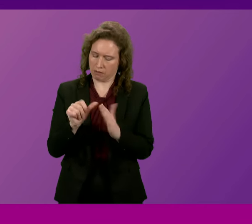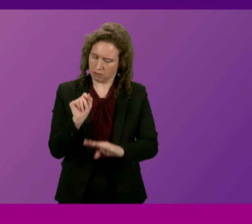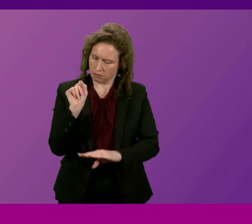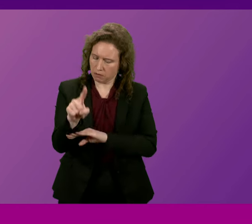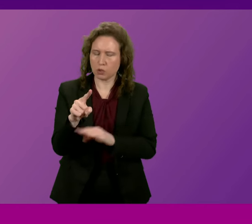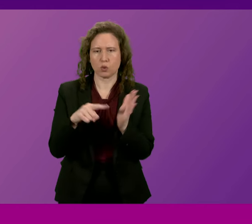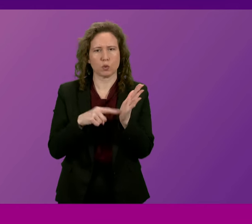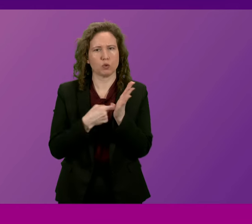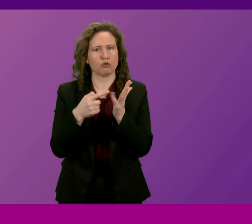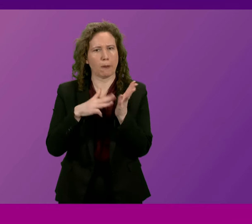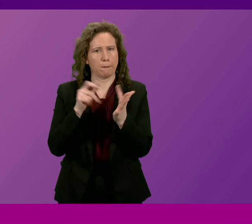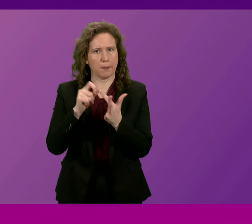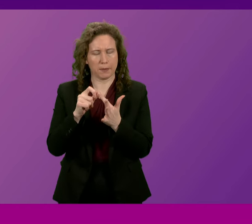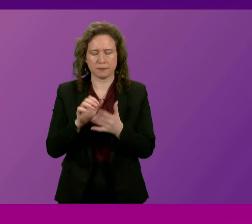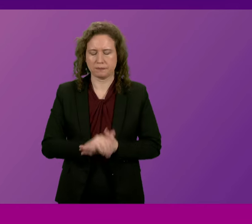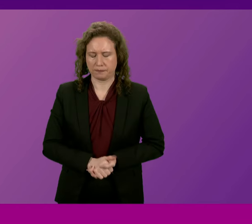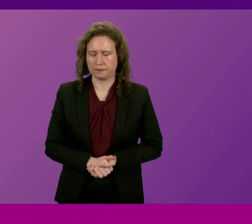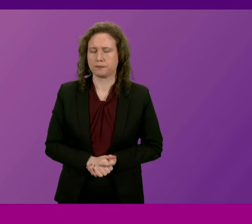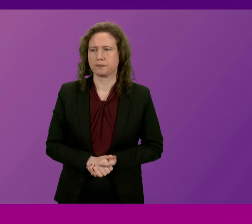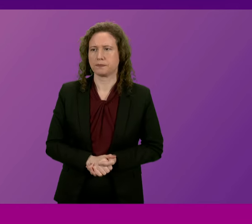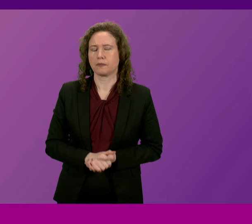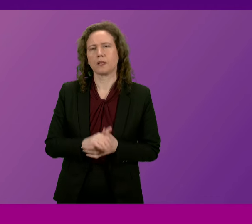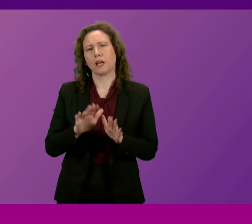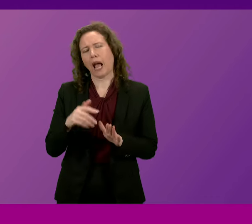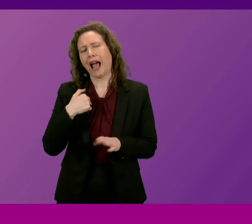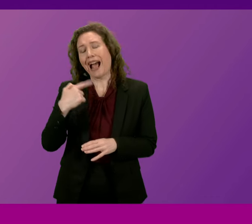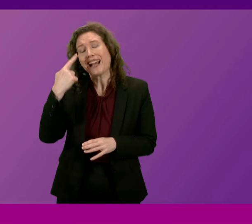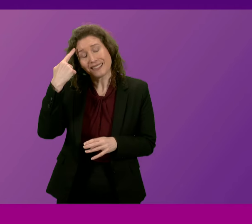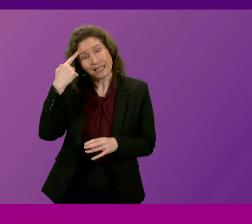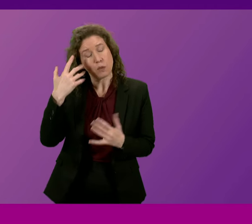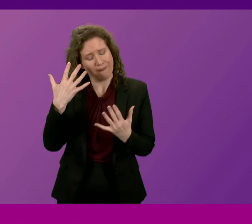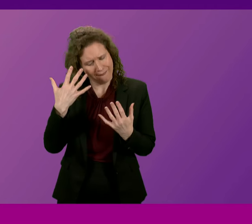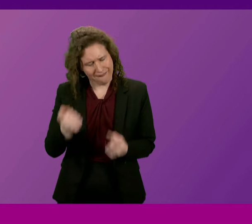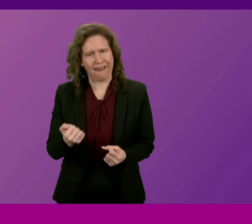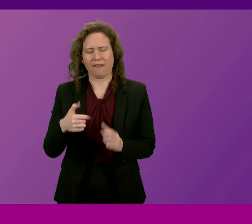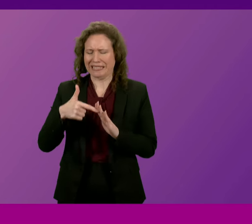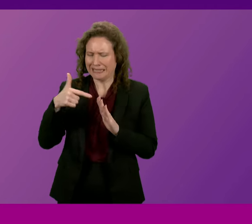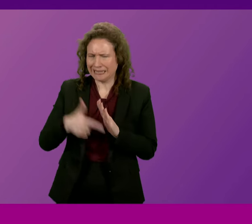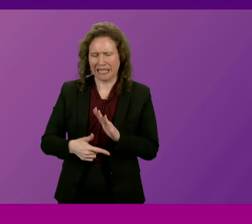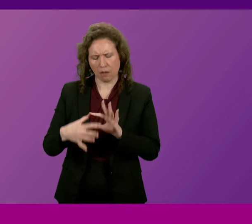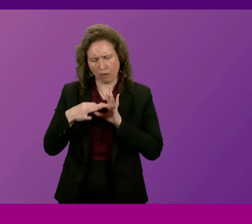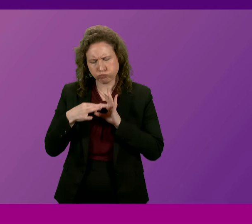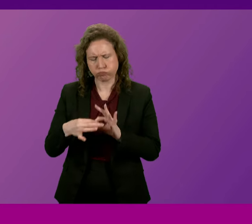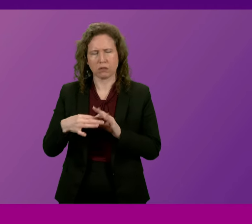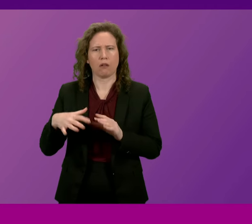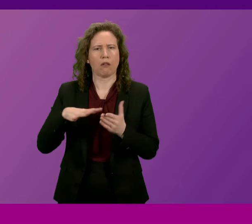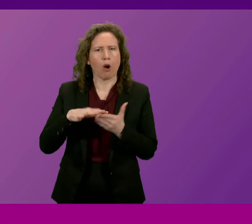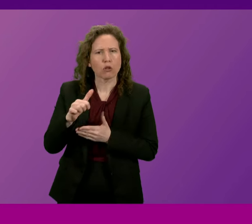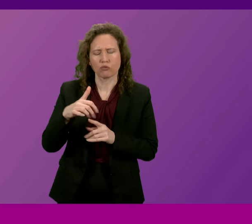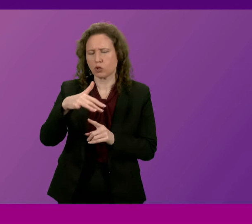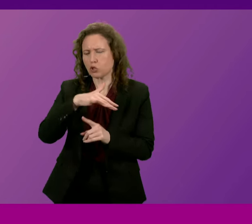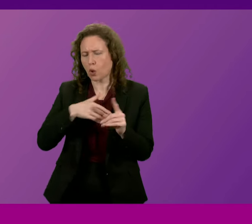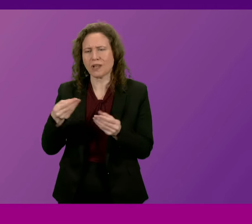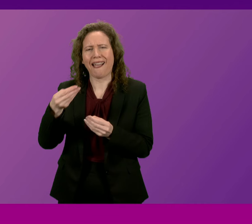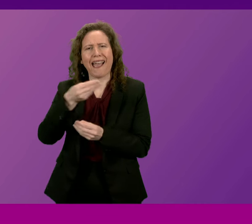question that Mr Harvey cites. I think there are deep cultural, social and economic